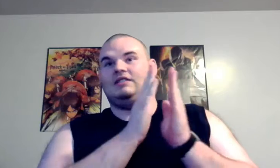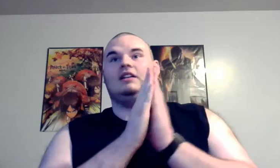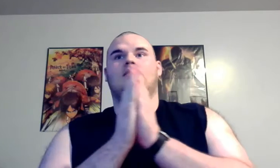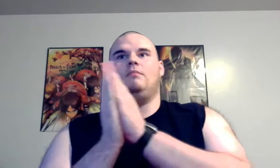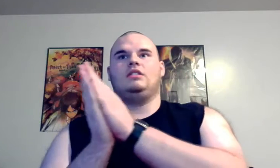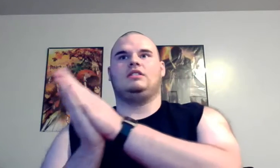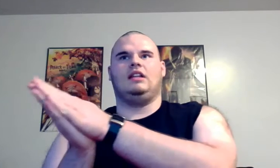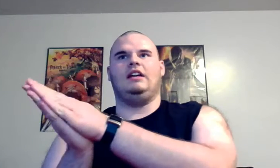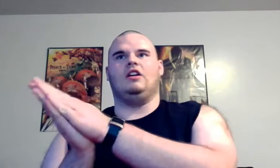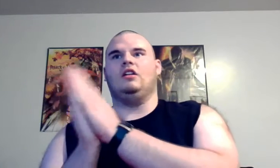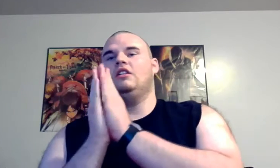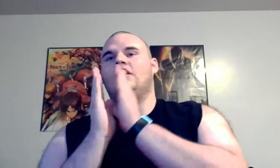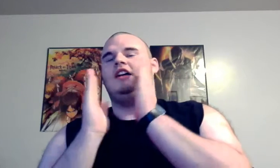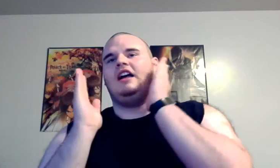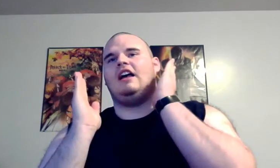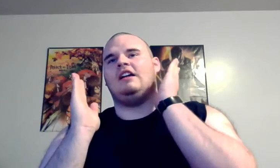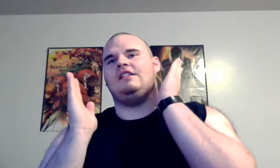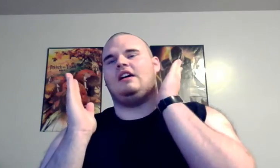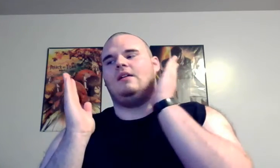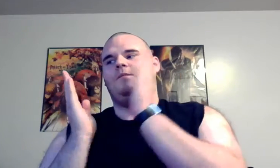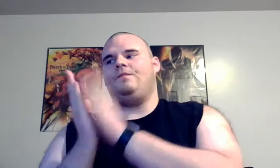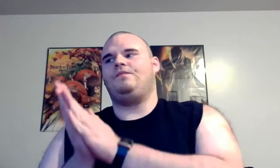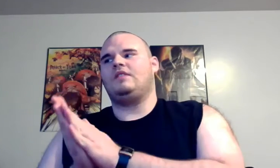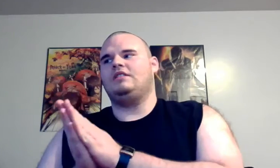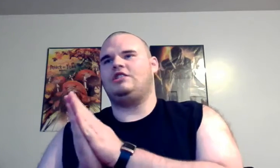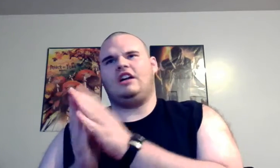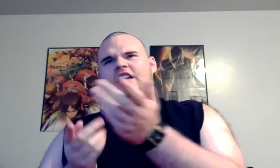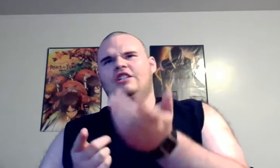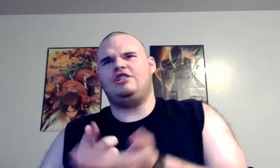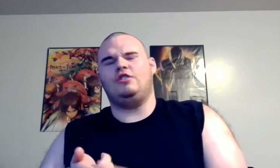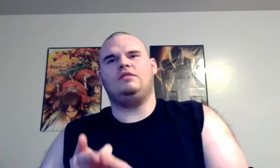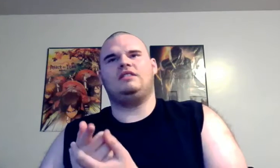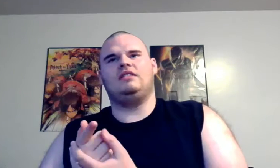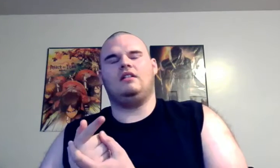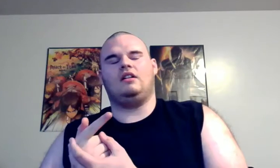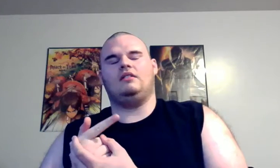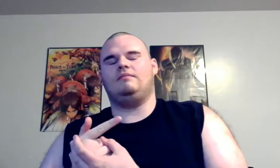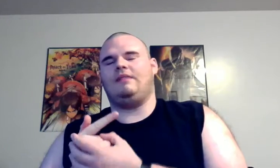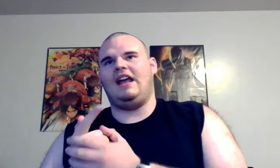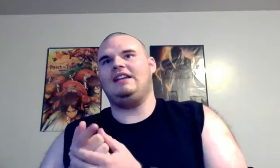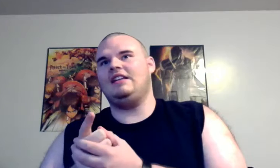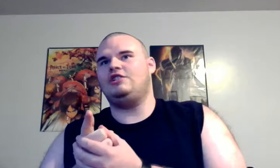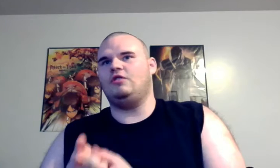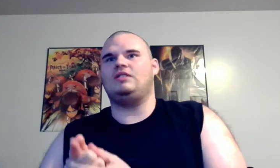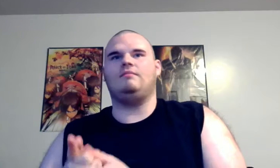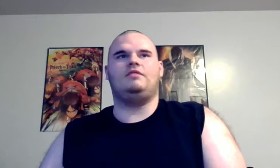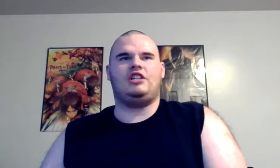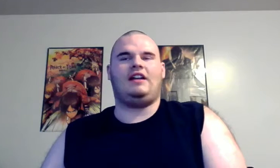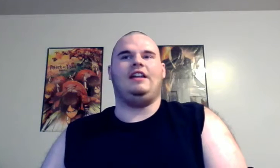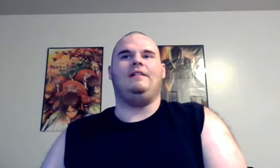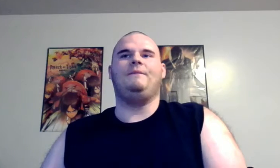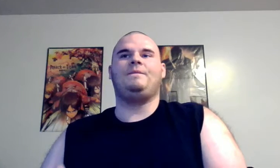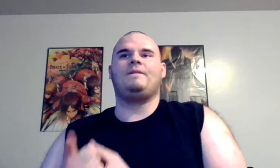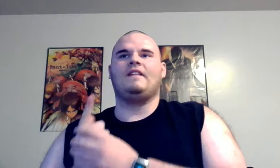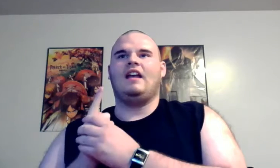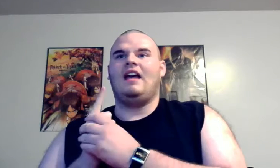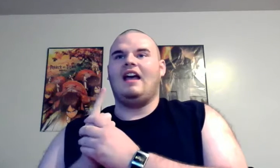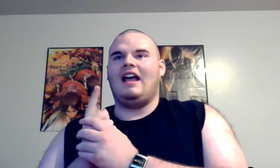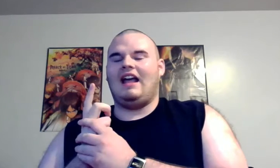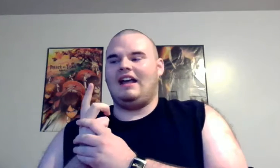six months later and um Chucky shoots or andy shoots Chucky and